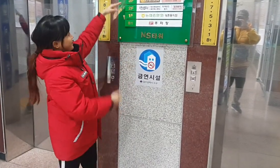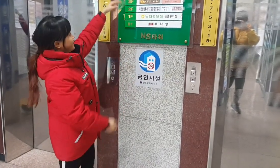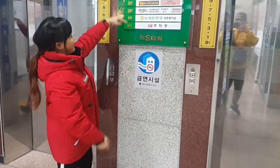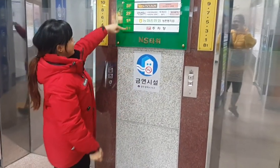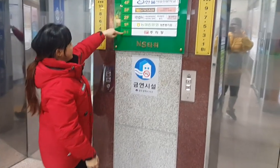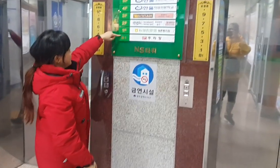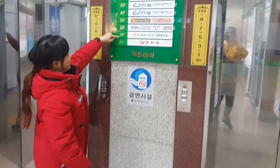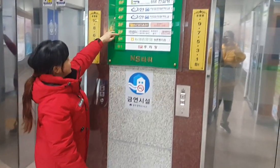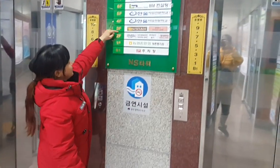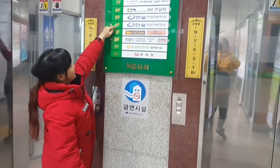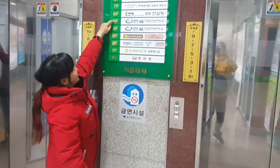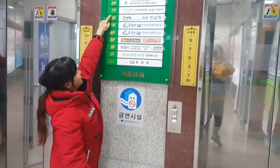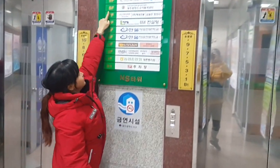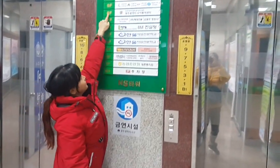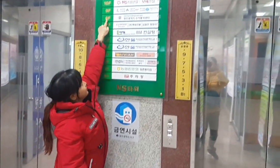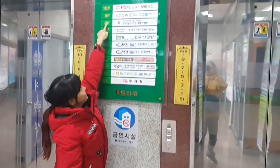What did I know?